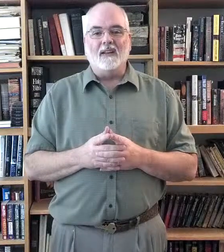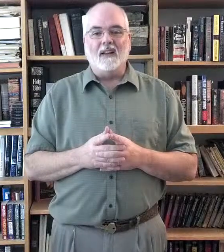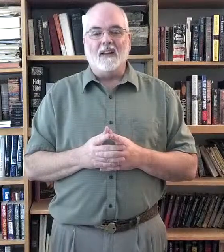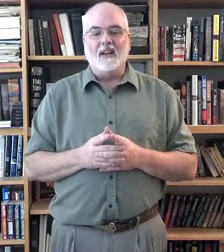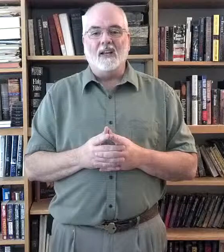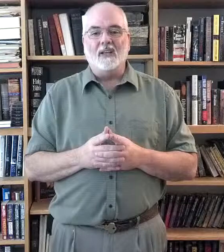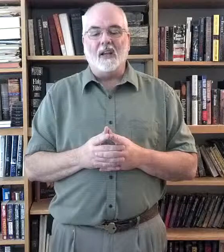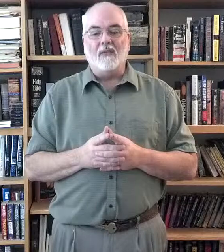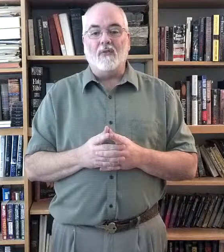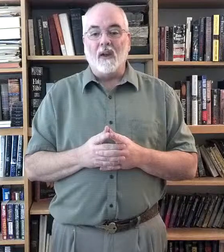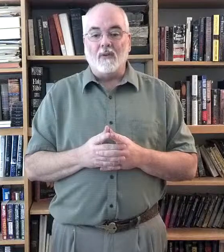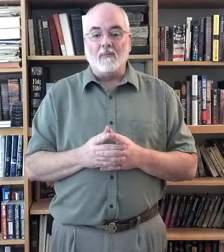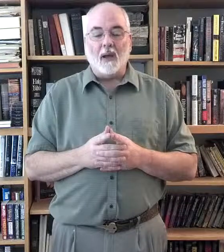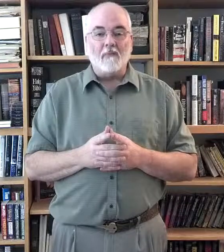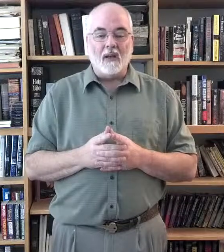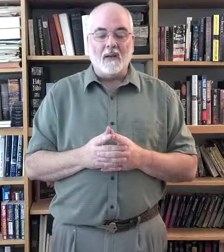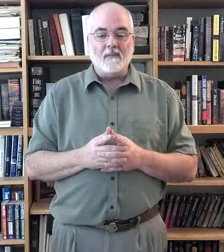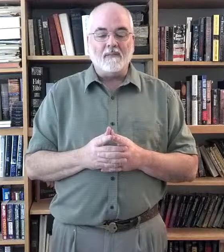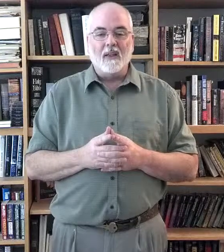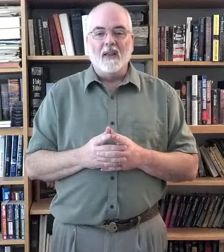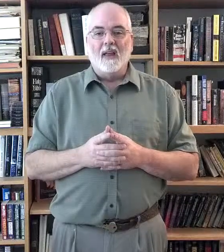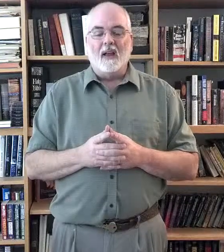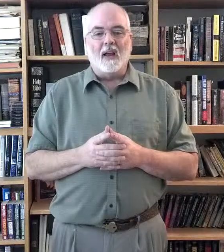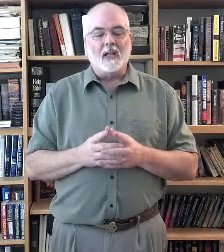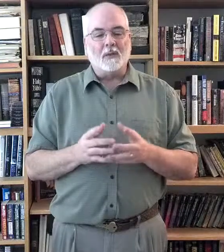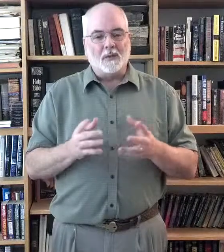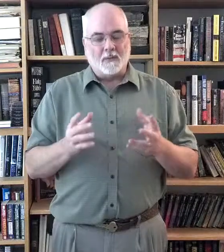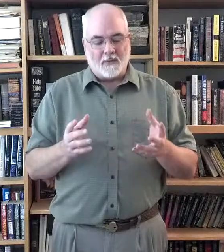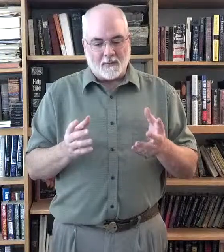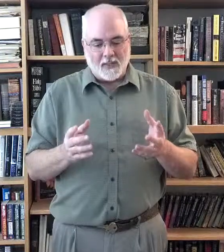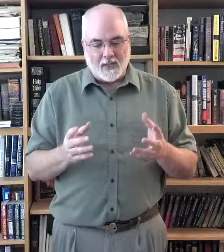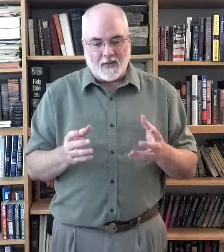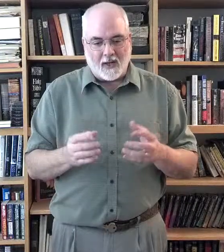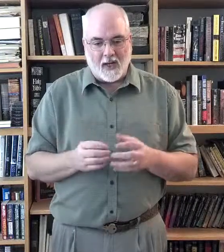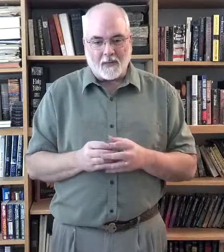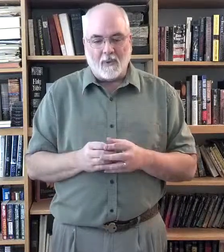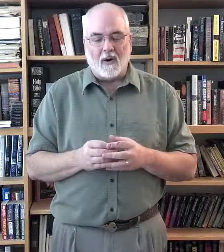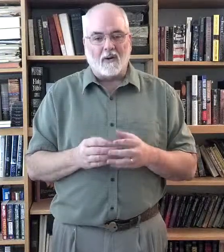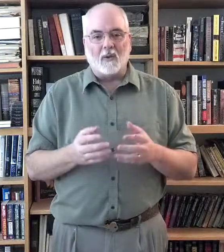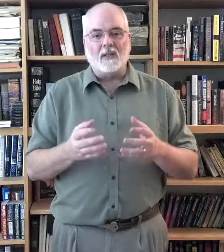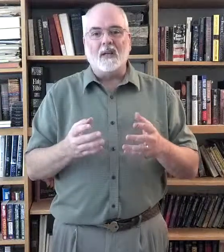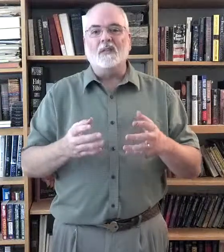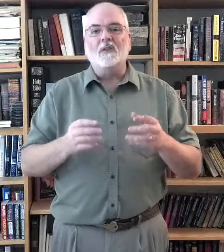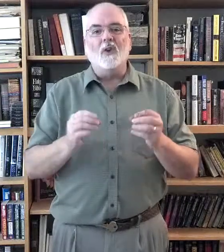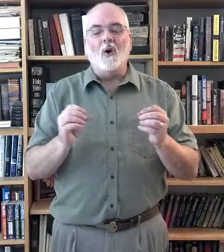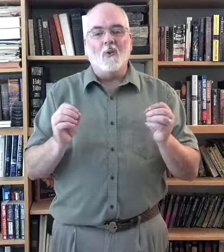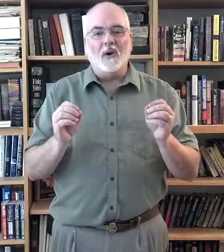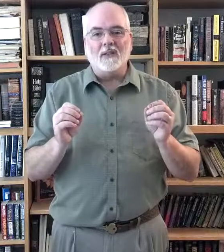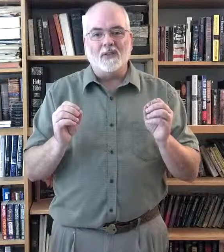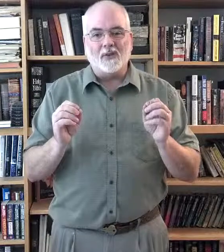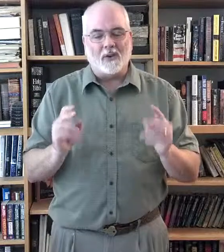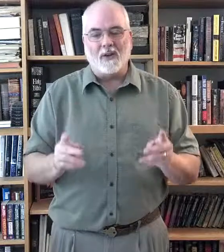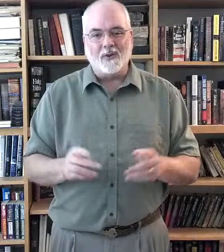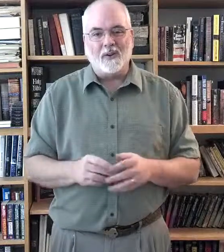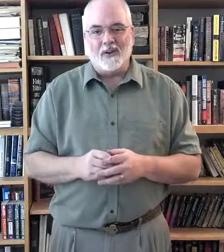it is a favorite by many. I specifically like the part where it says, No one is a stranger here.